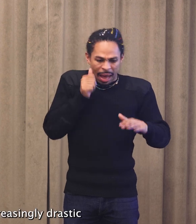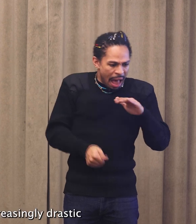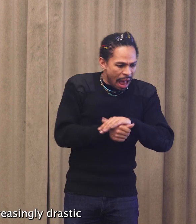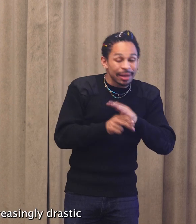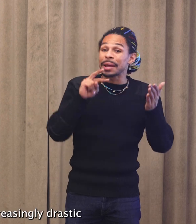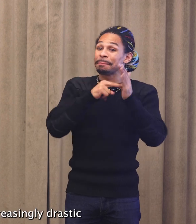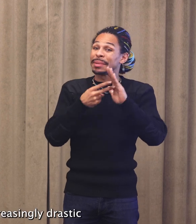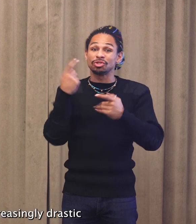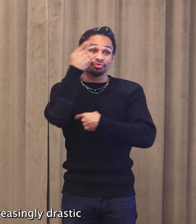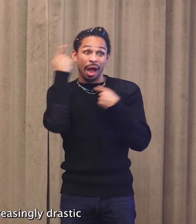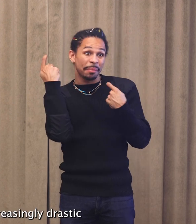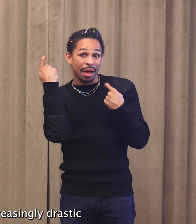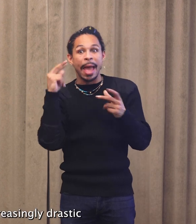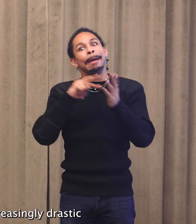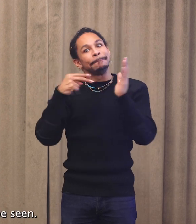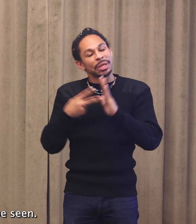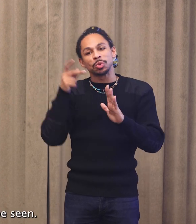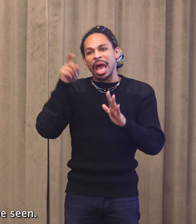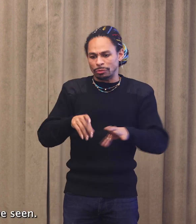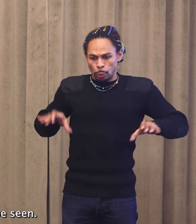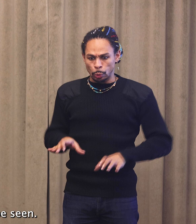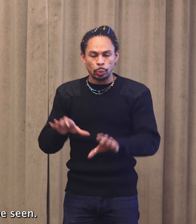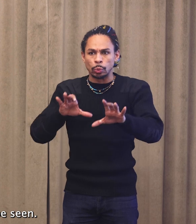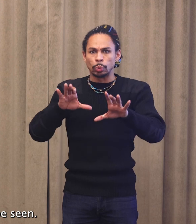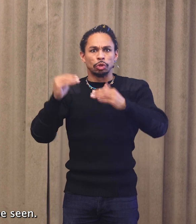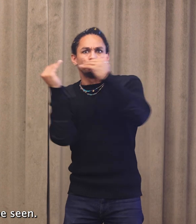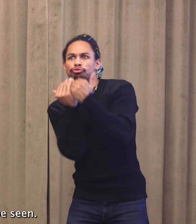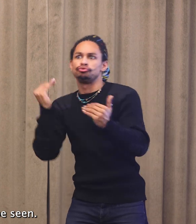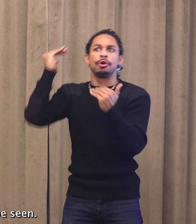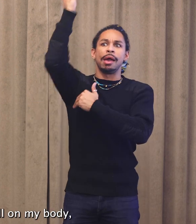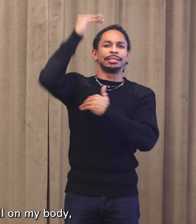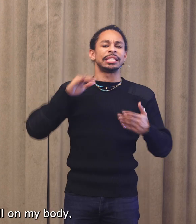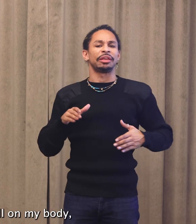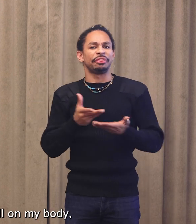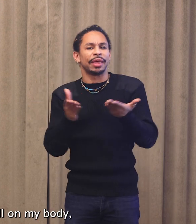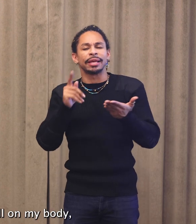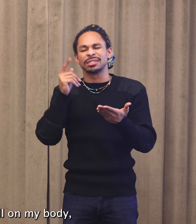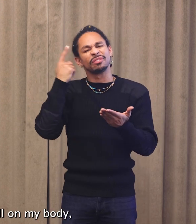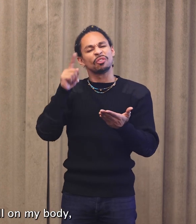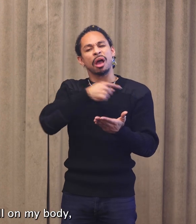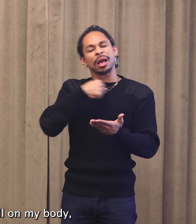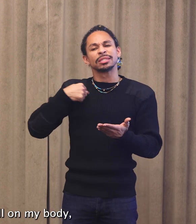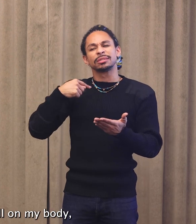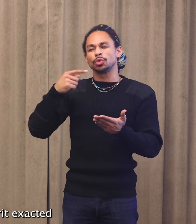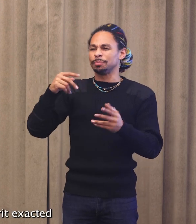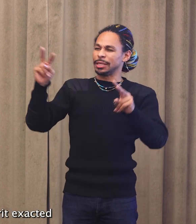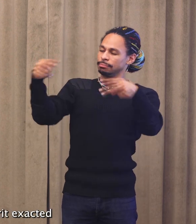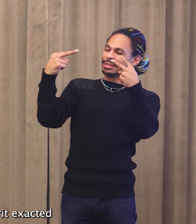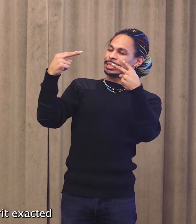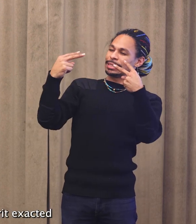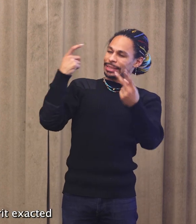forcing it to do increasingly drastic things to be seen. The enormous toll on my body,